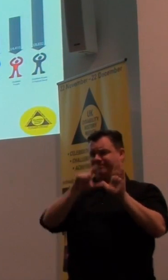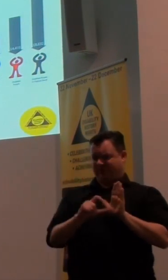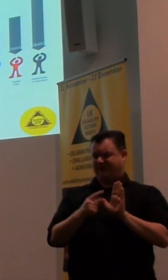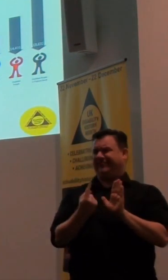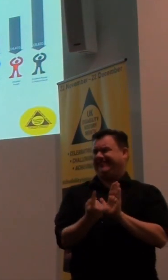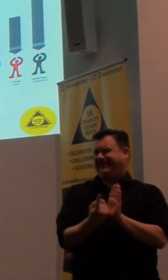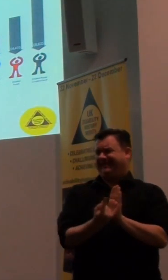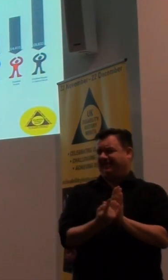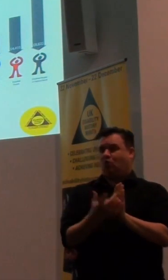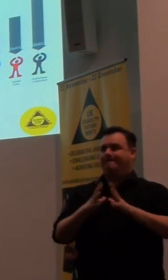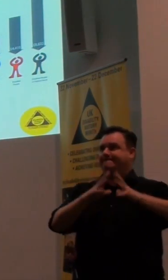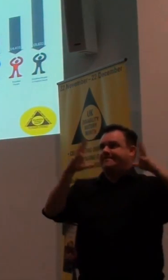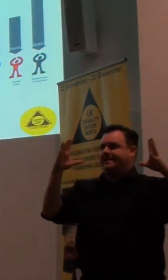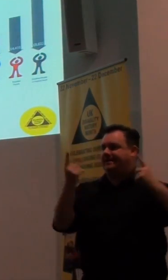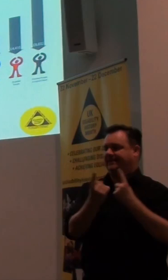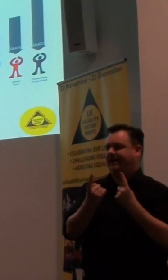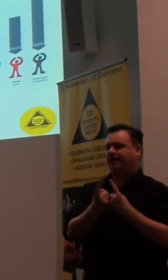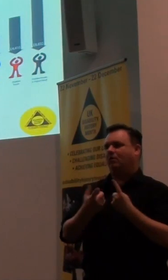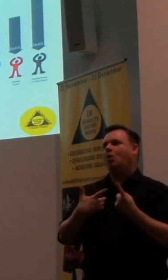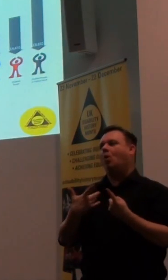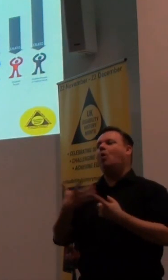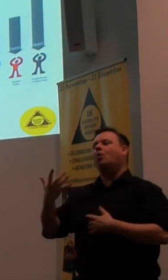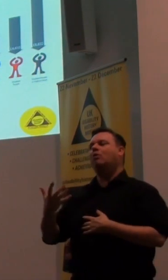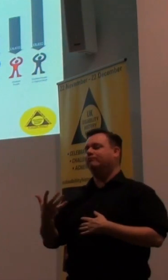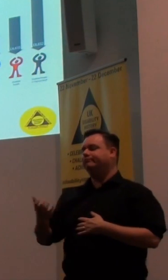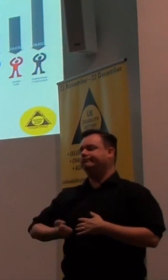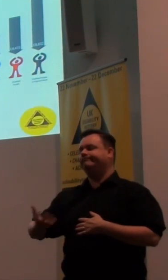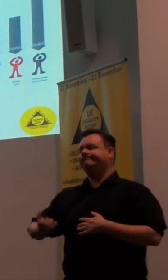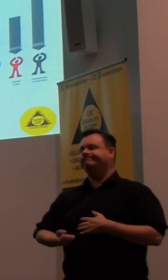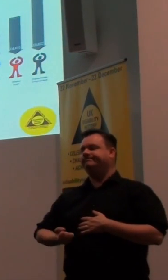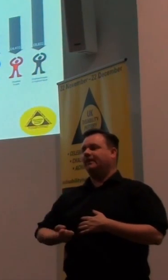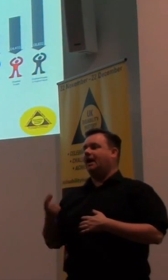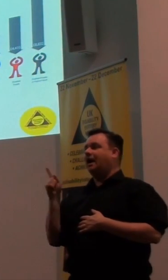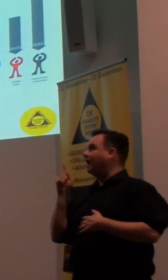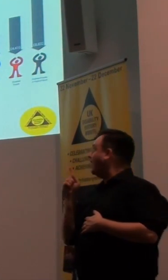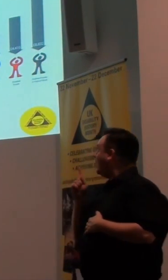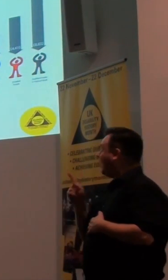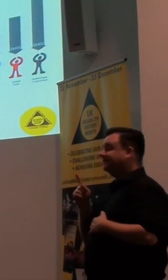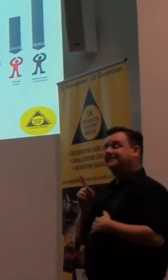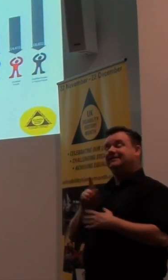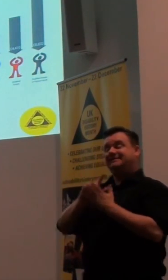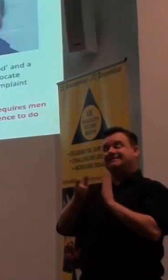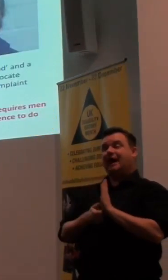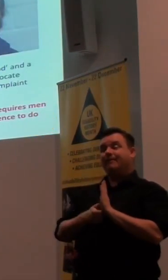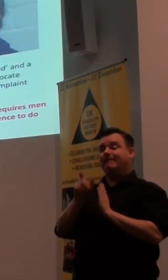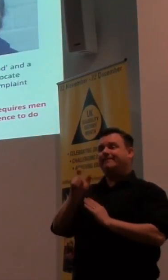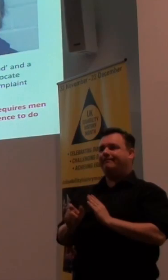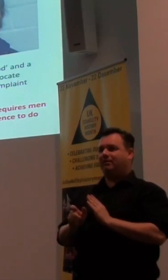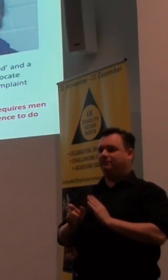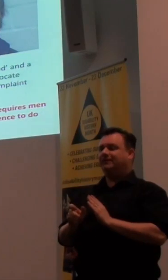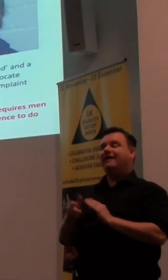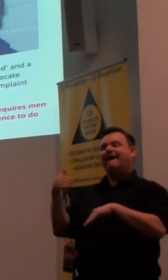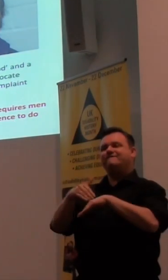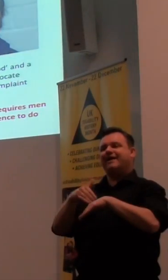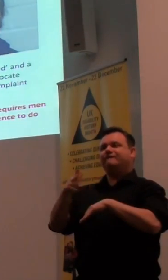support allowance. A whole series of things. And as you can see there, disabled people have borne the brunt of the cuts. So, I'll end on